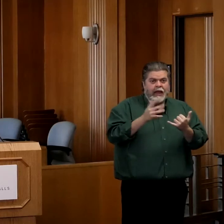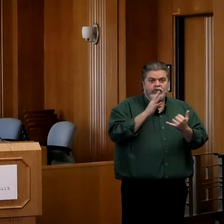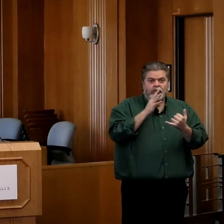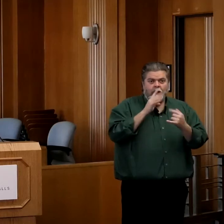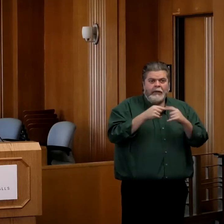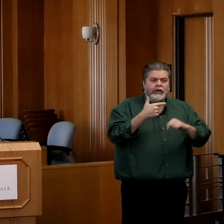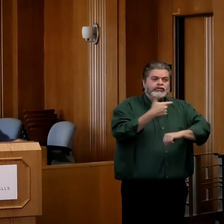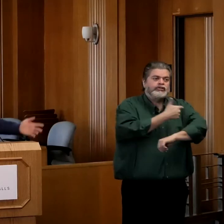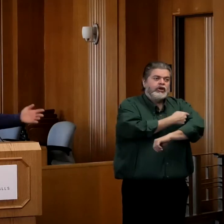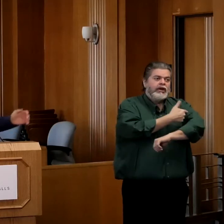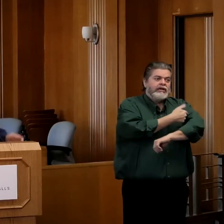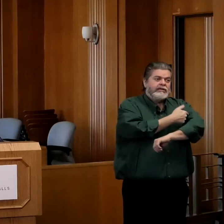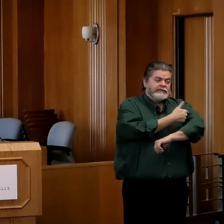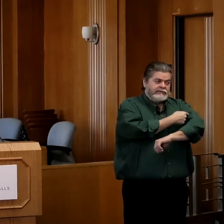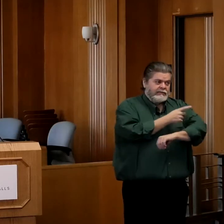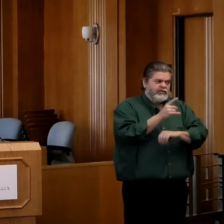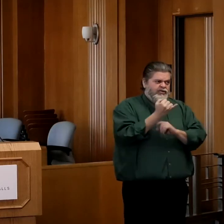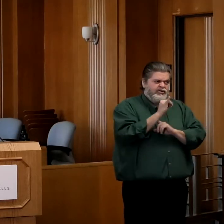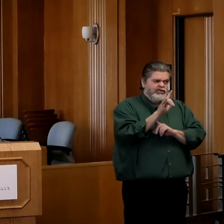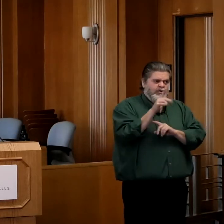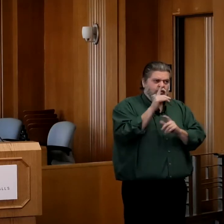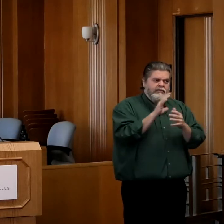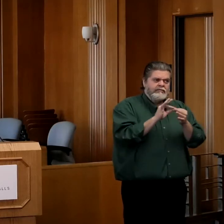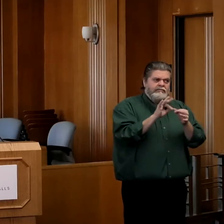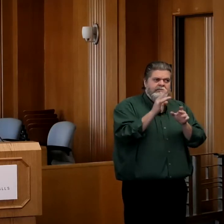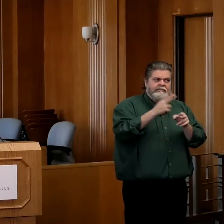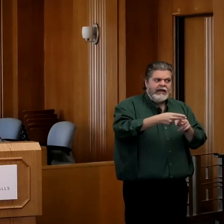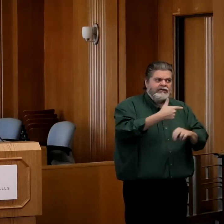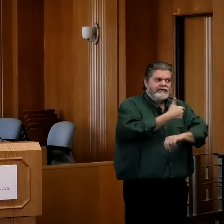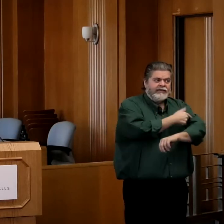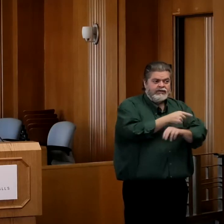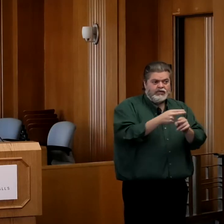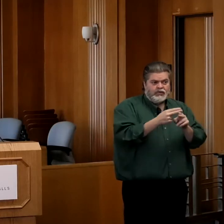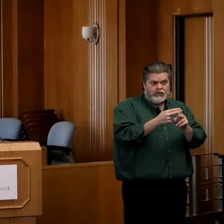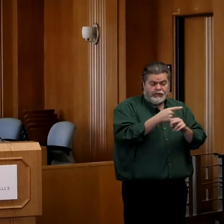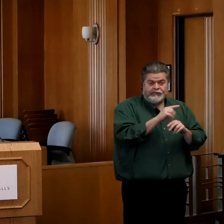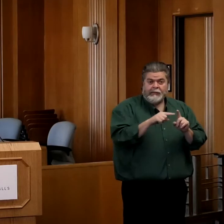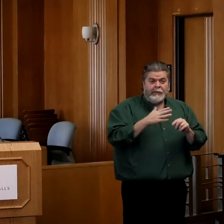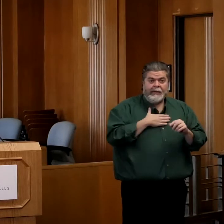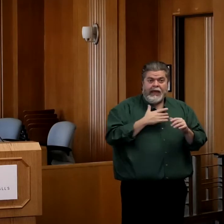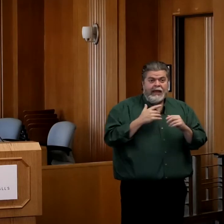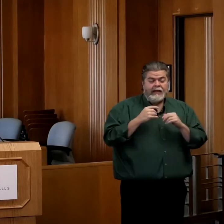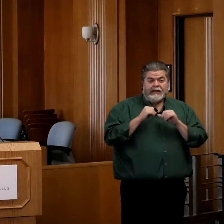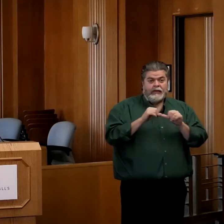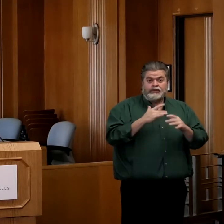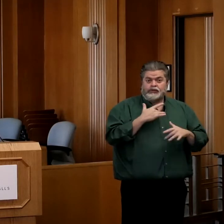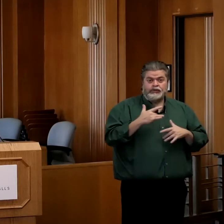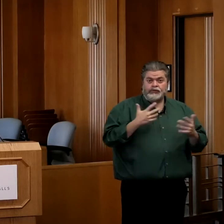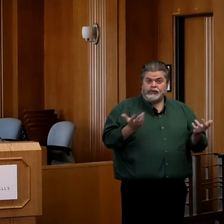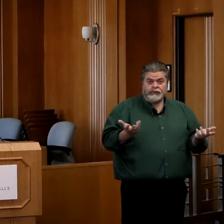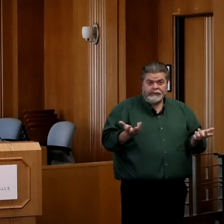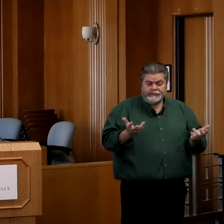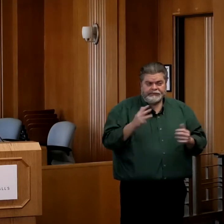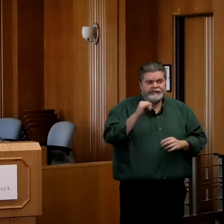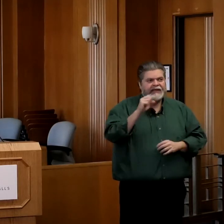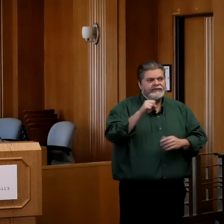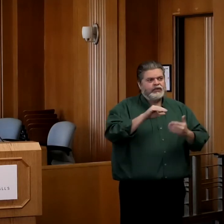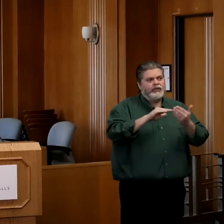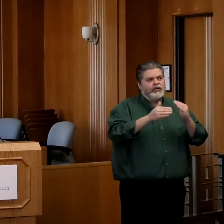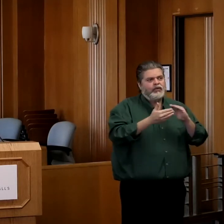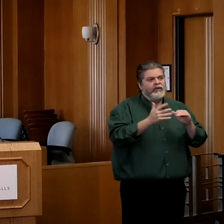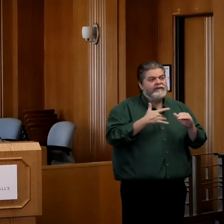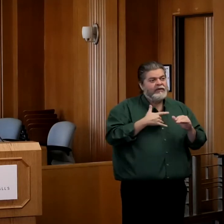about the vaccination. And Jill's going to talk about that in a minute. My continued concern with that is just the community